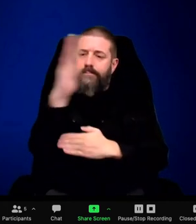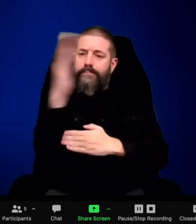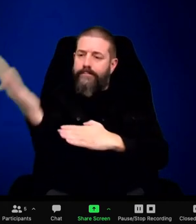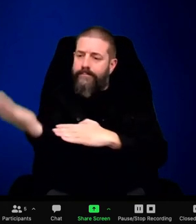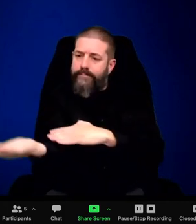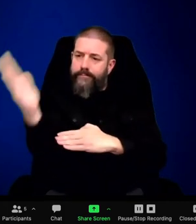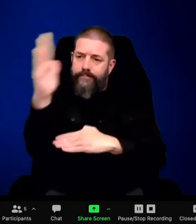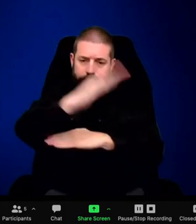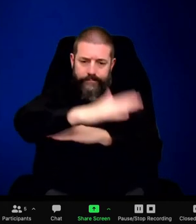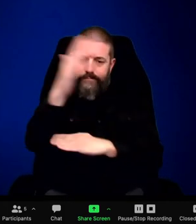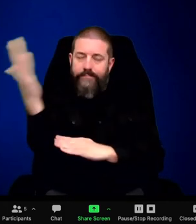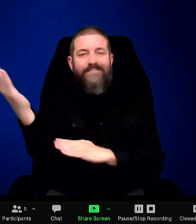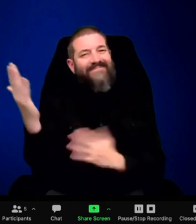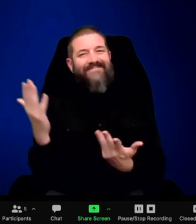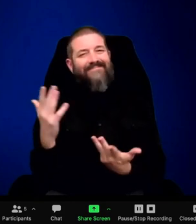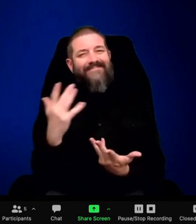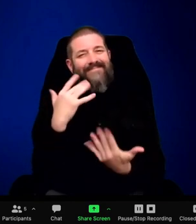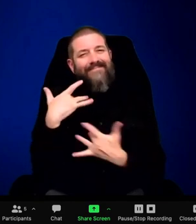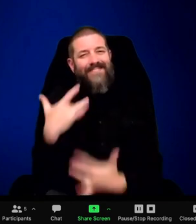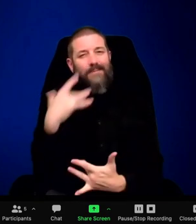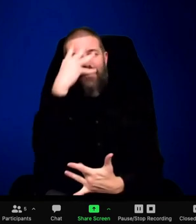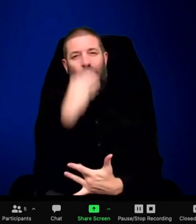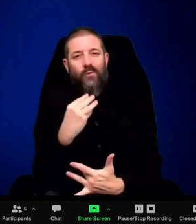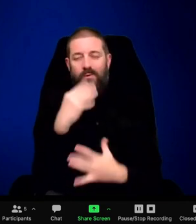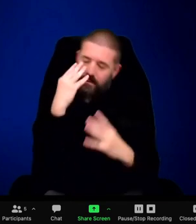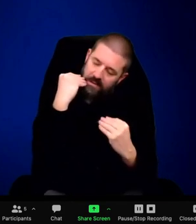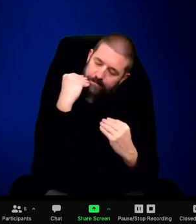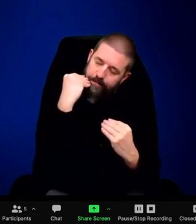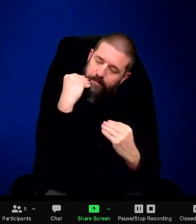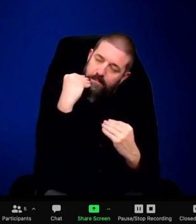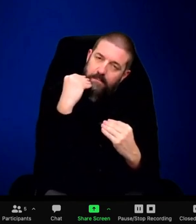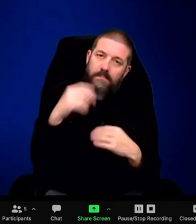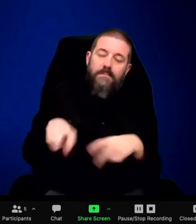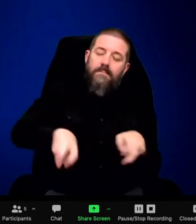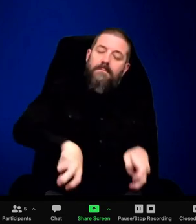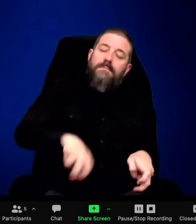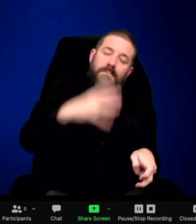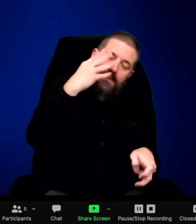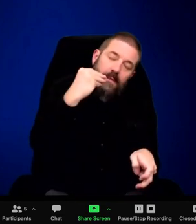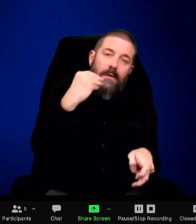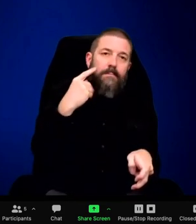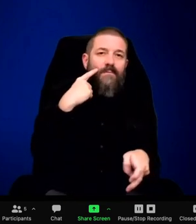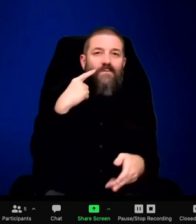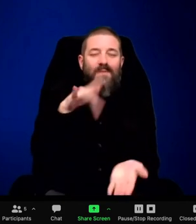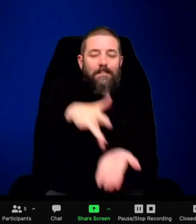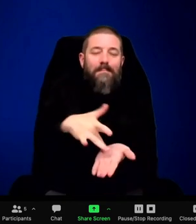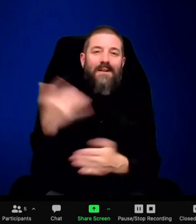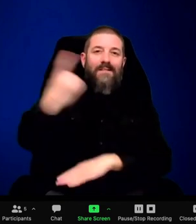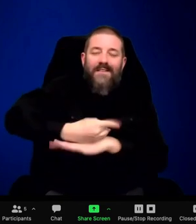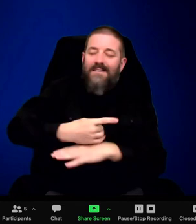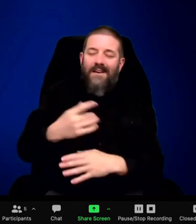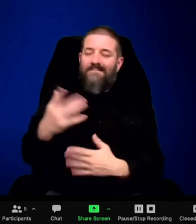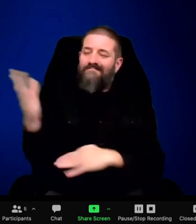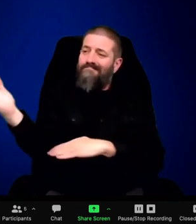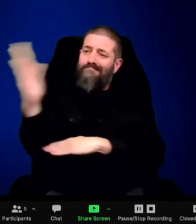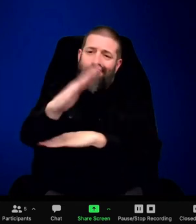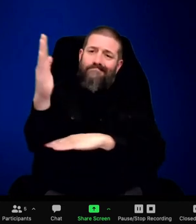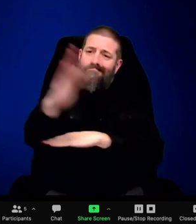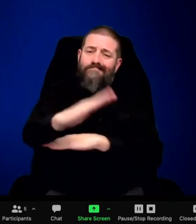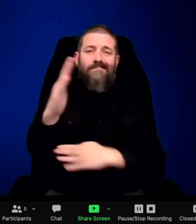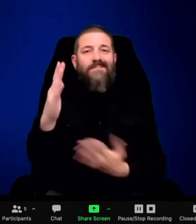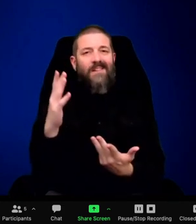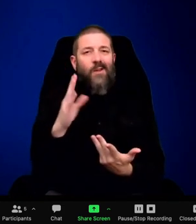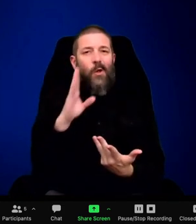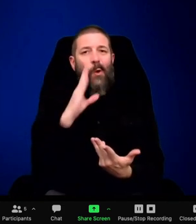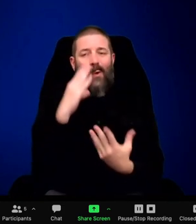Well, I've had to adjust, so, um, for many years, um, let's see, um, I finished up with